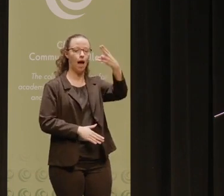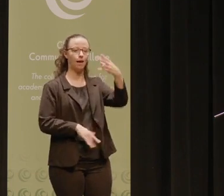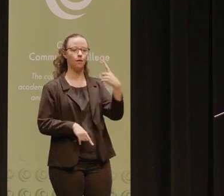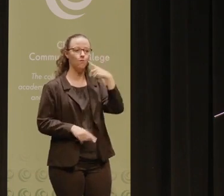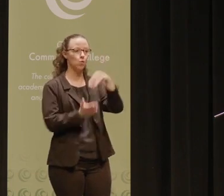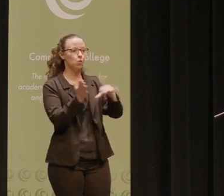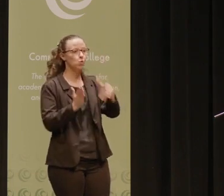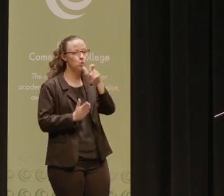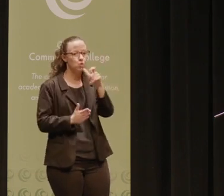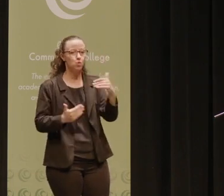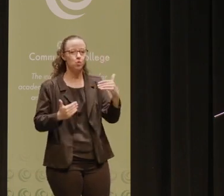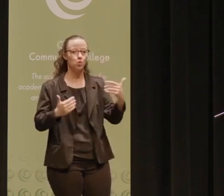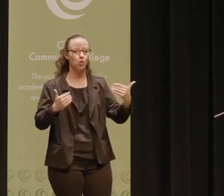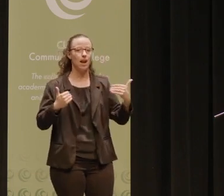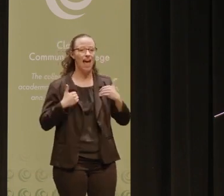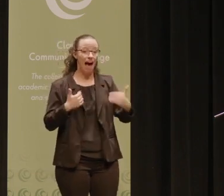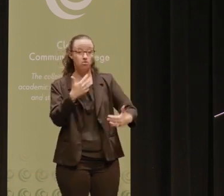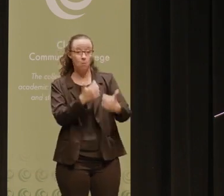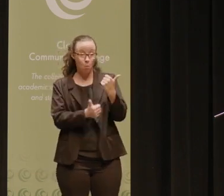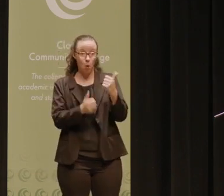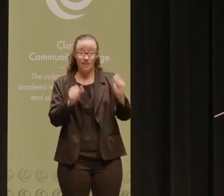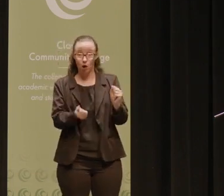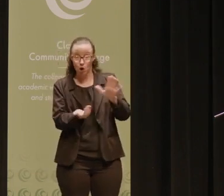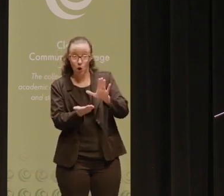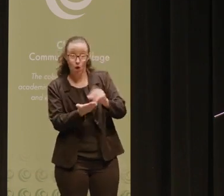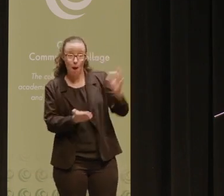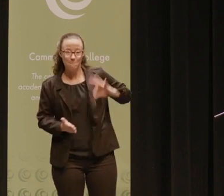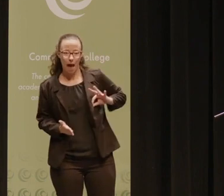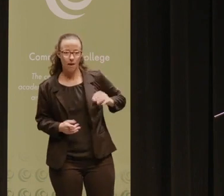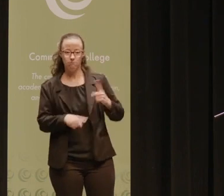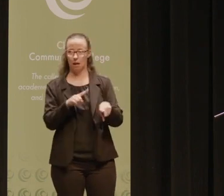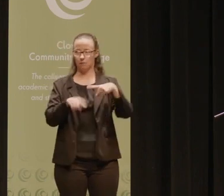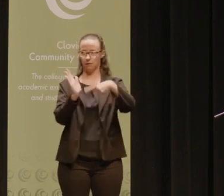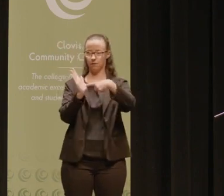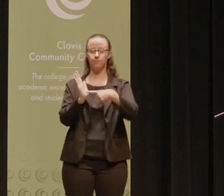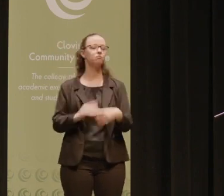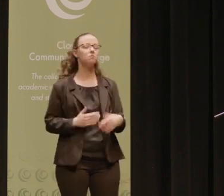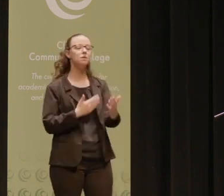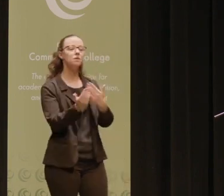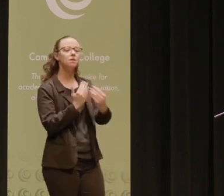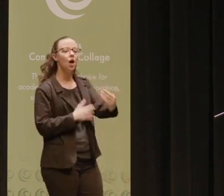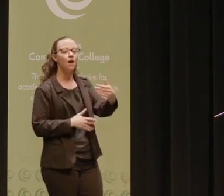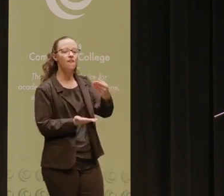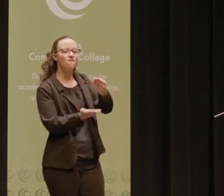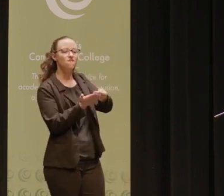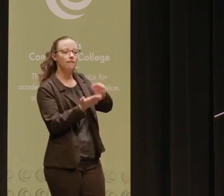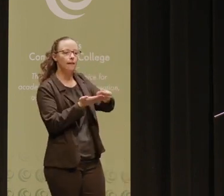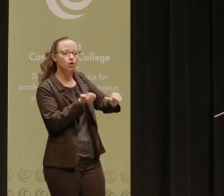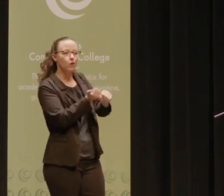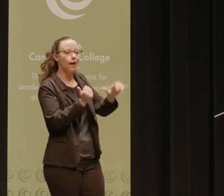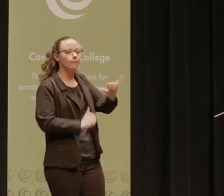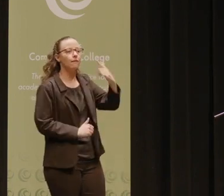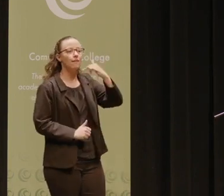who perhaps have the most to gain from it. So even with financial aid like the California Promise Grant and other supports